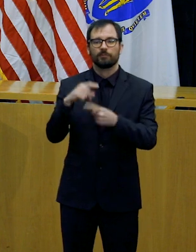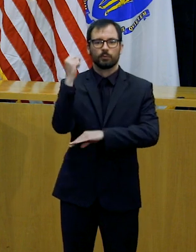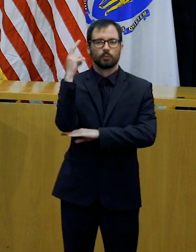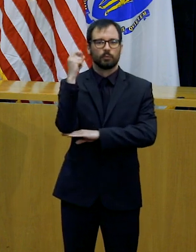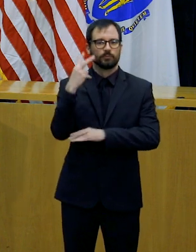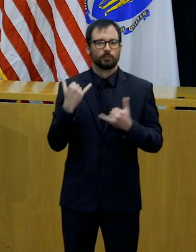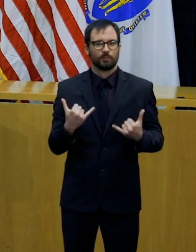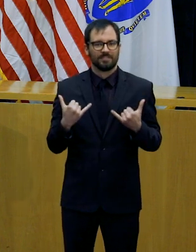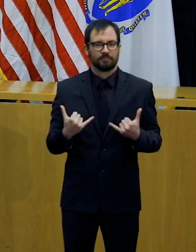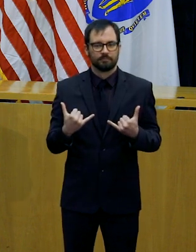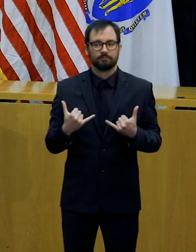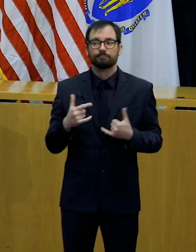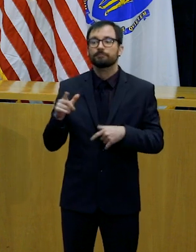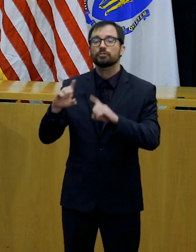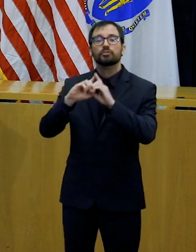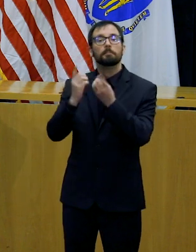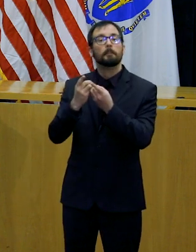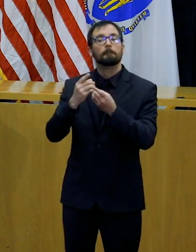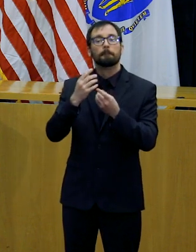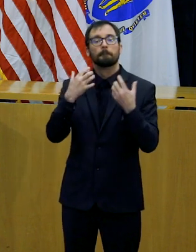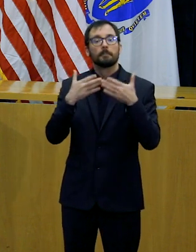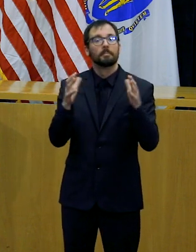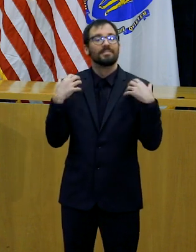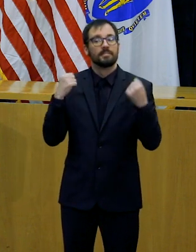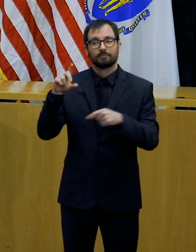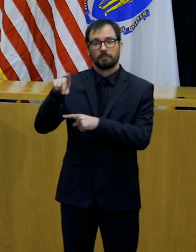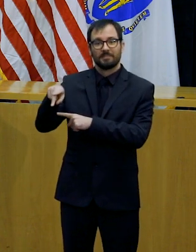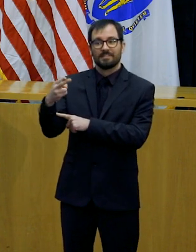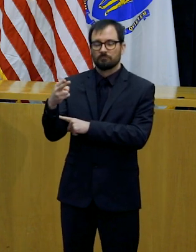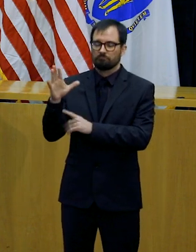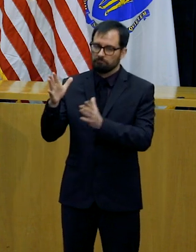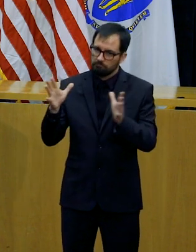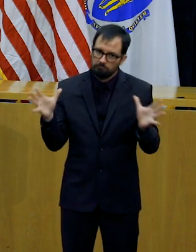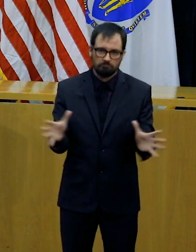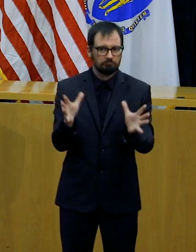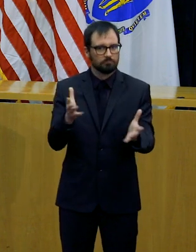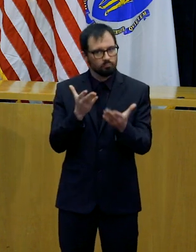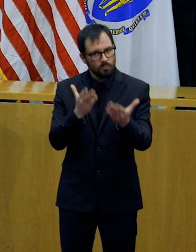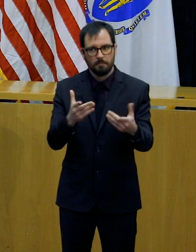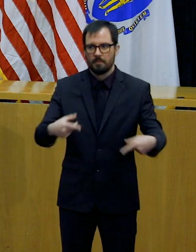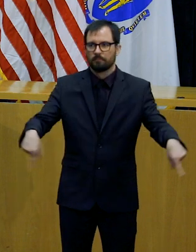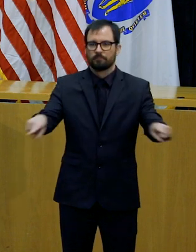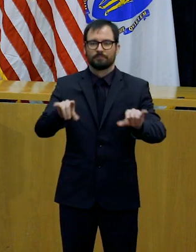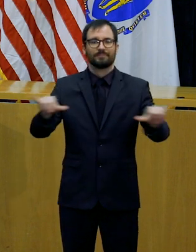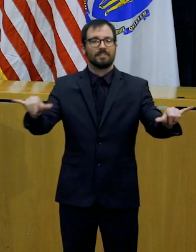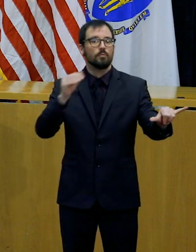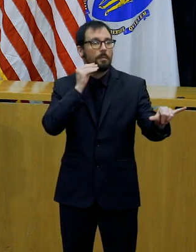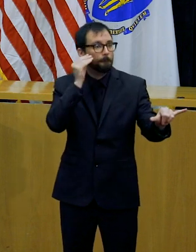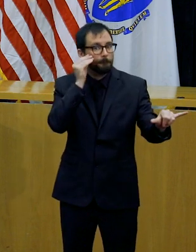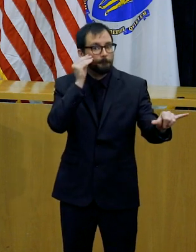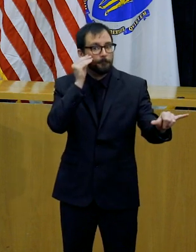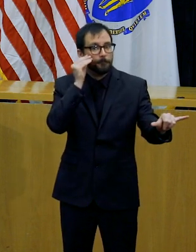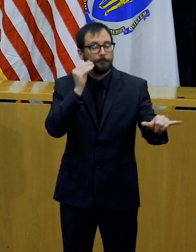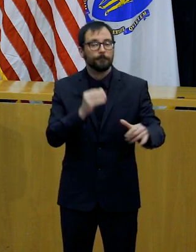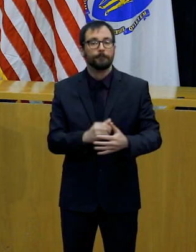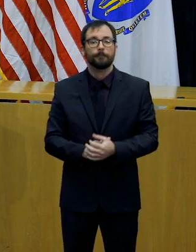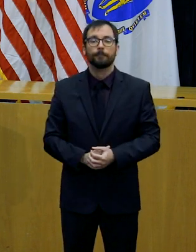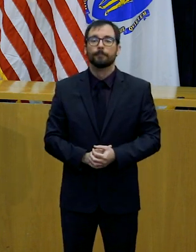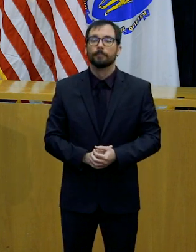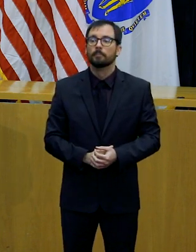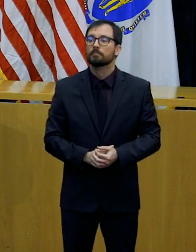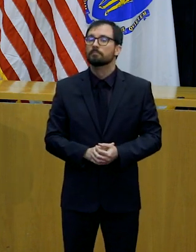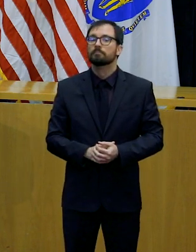which we talked about yesterday. This outlines the self isolation and social distancing protocols that everyone